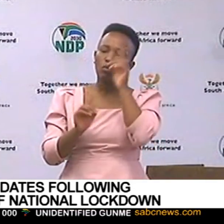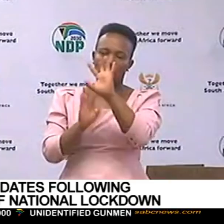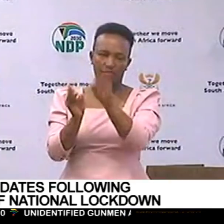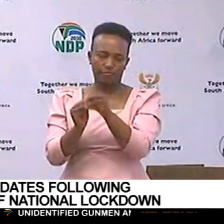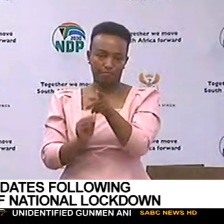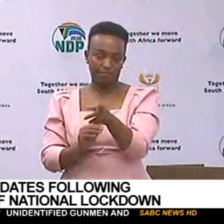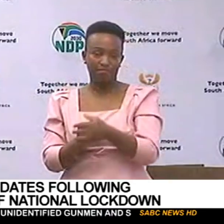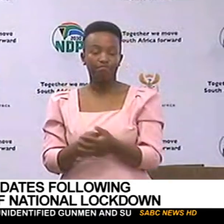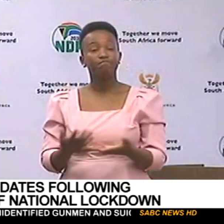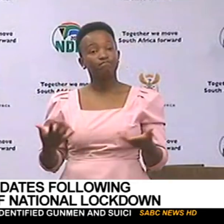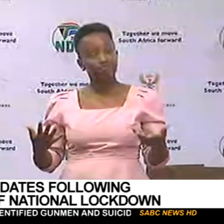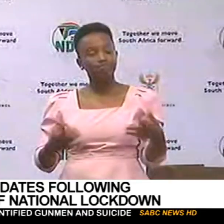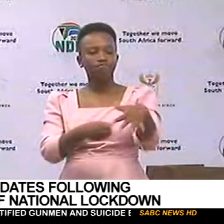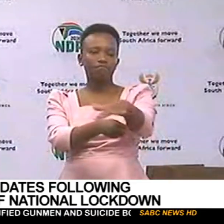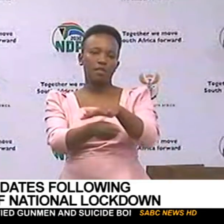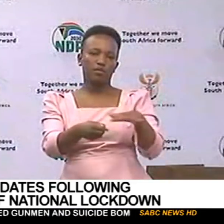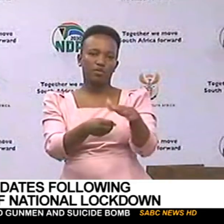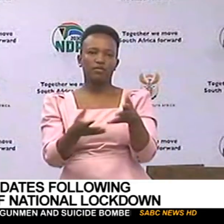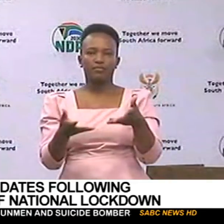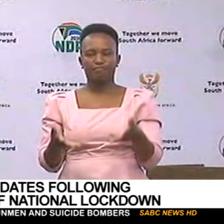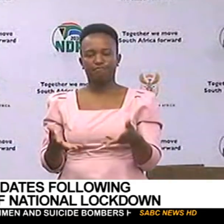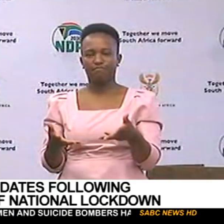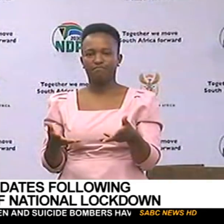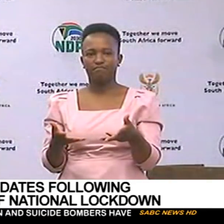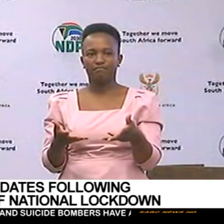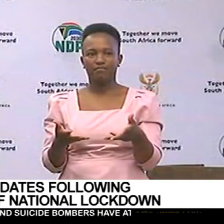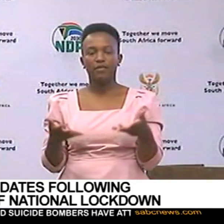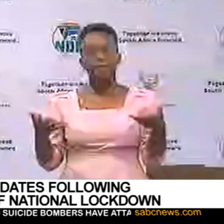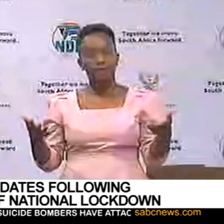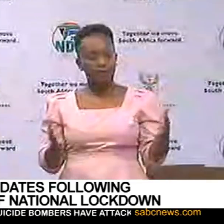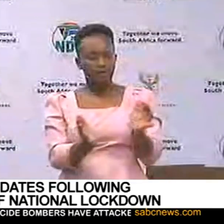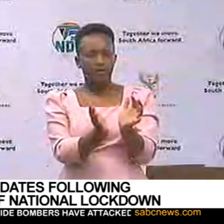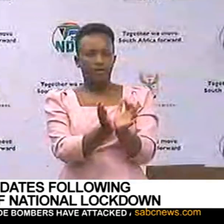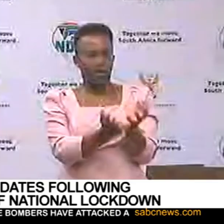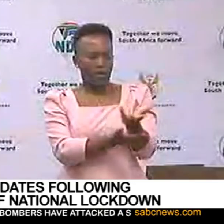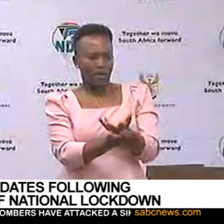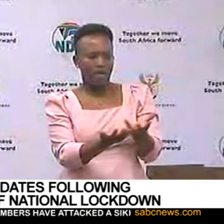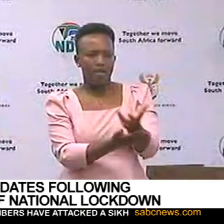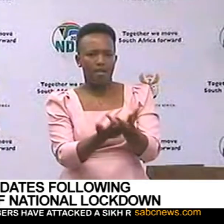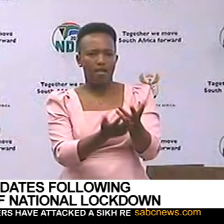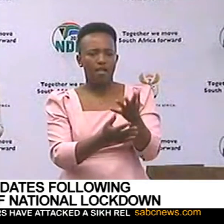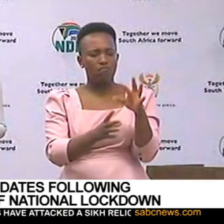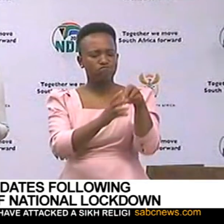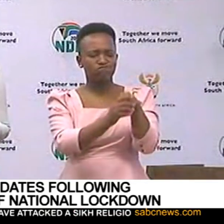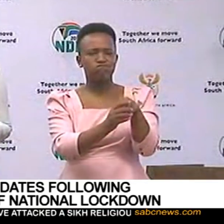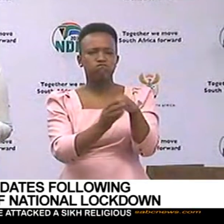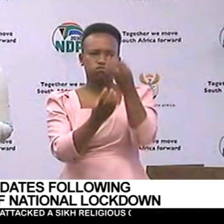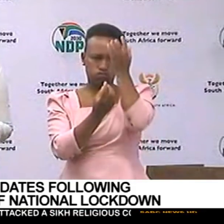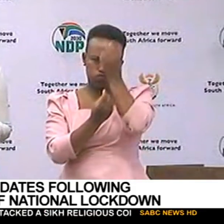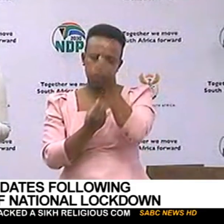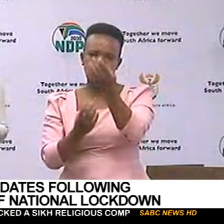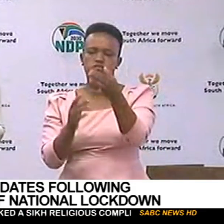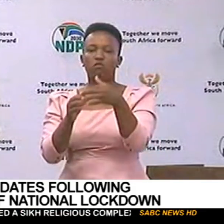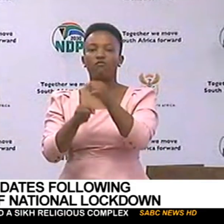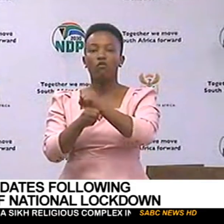It is in this context that our consolidated input and response thereof to